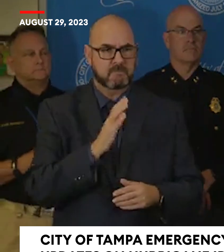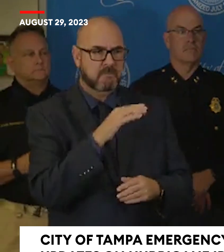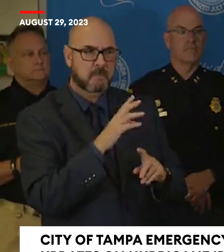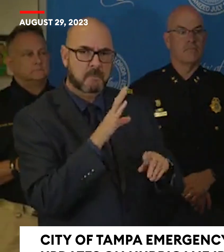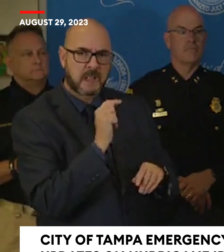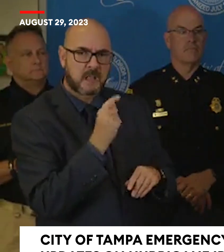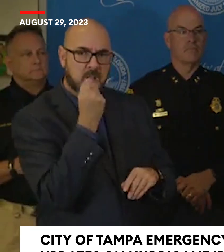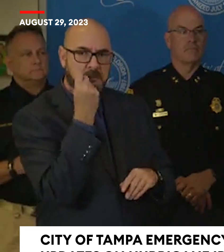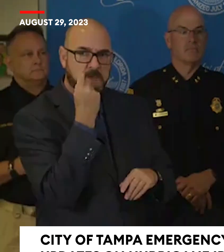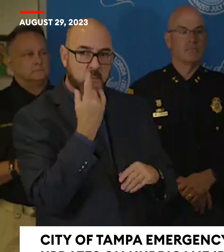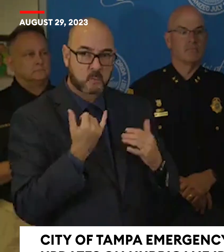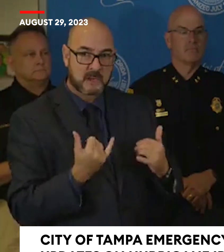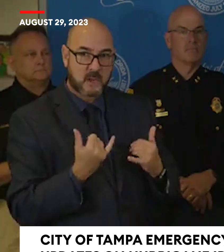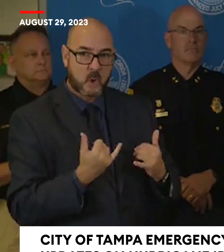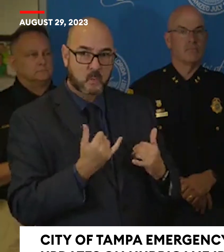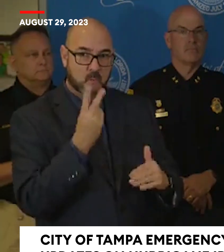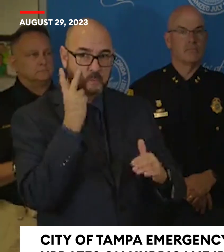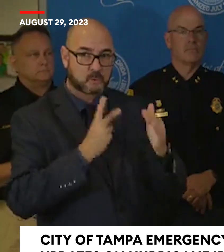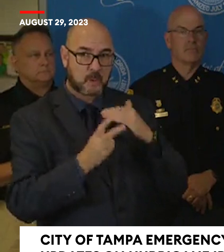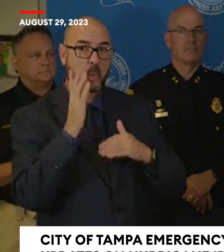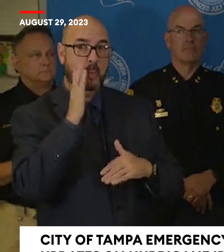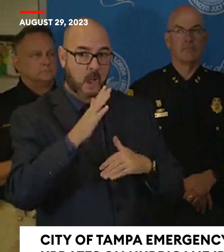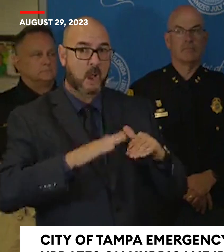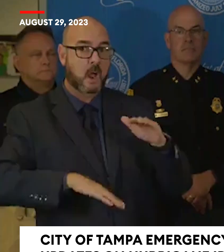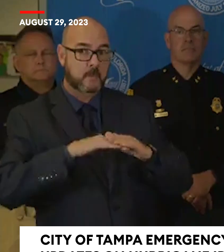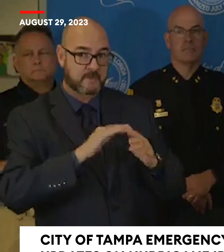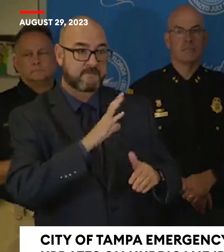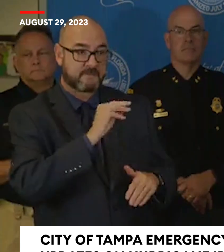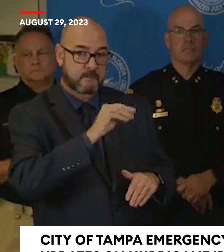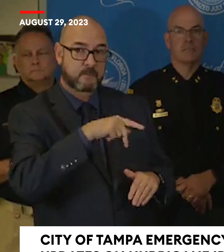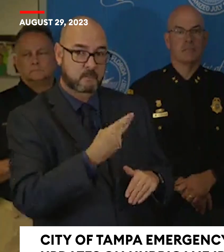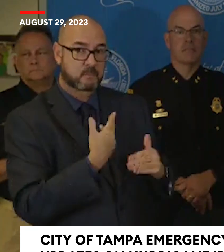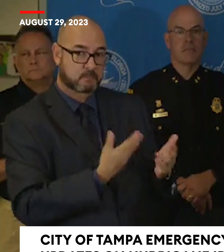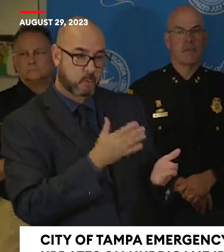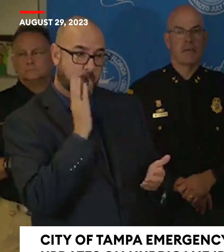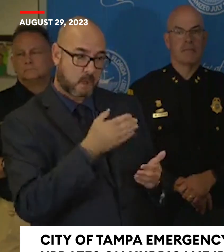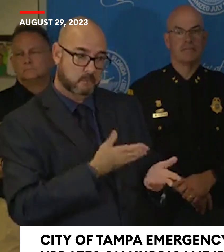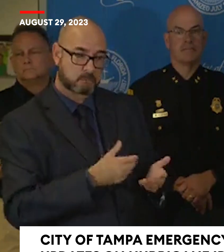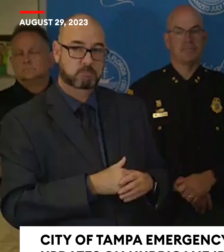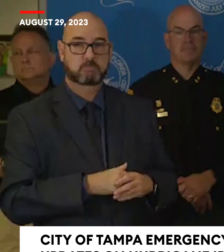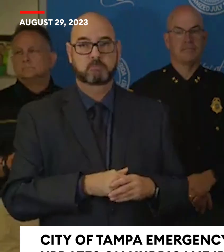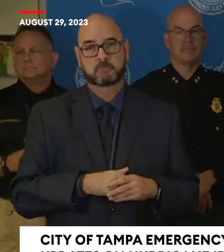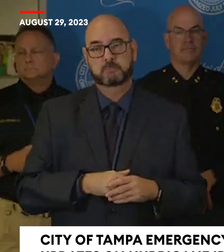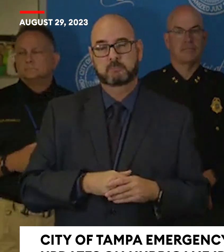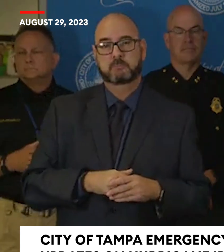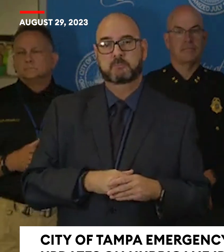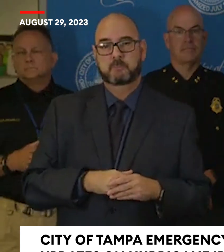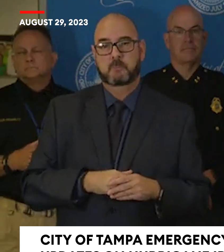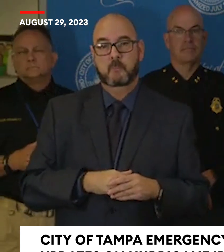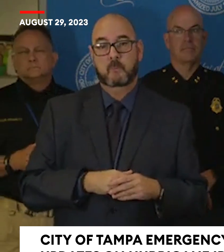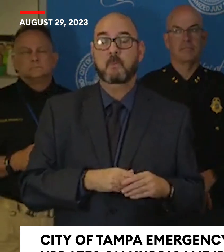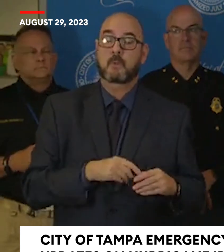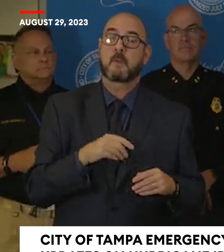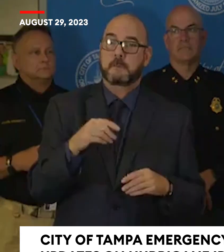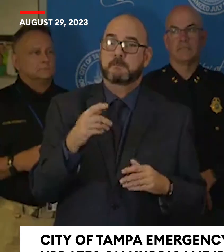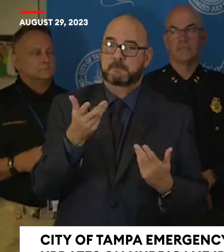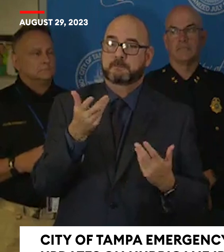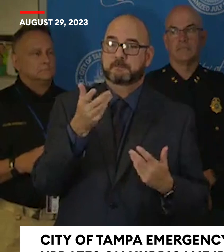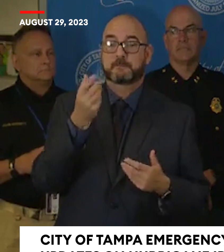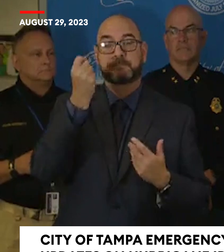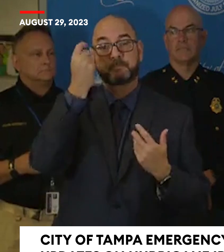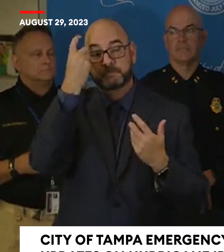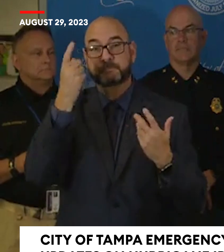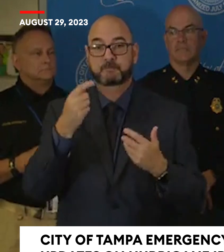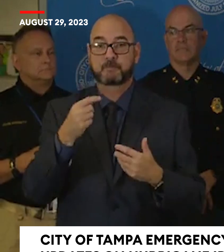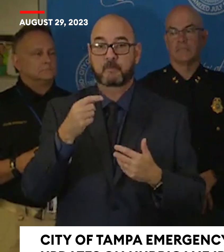now. Again, things change. We looked at, we were in the crosshairs of both Charlie and Ian and they made a last minute turn.